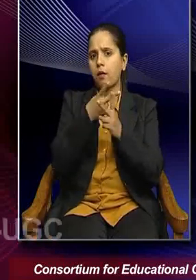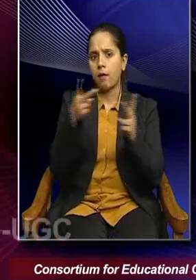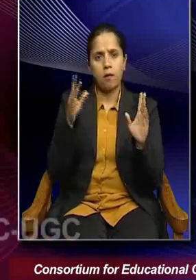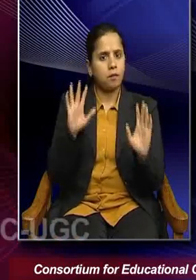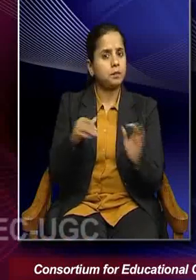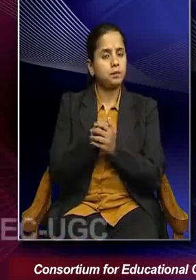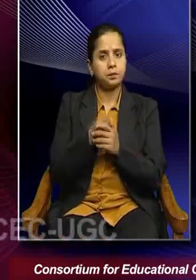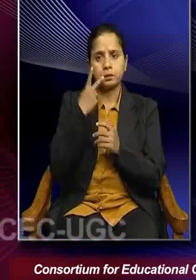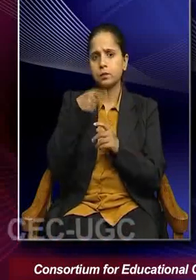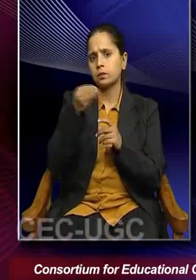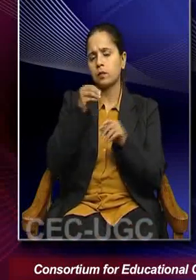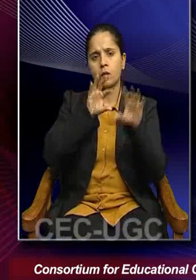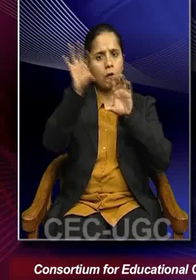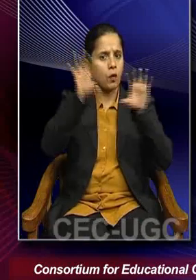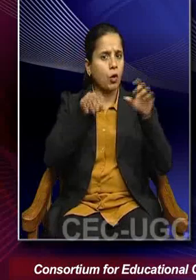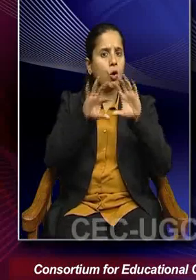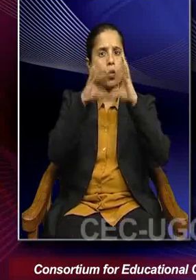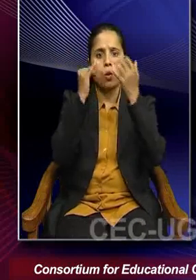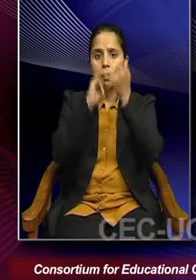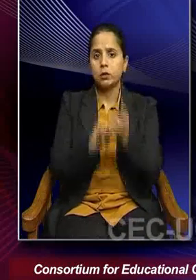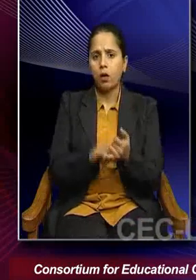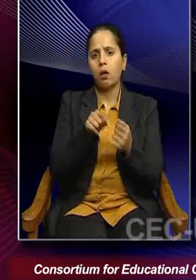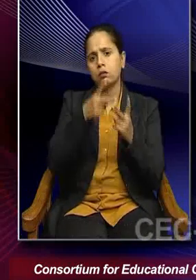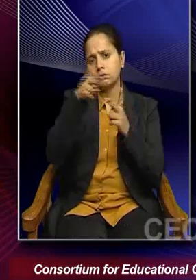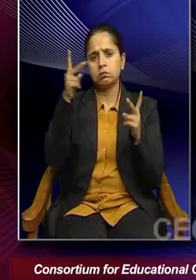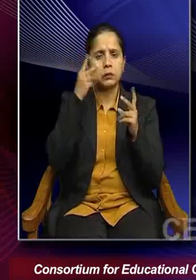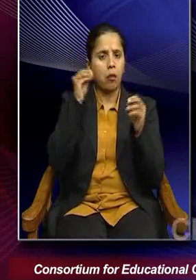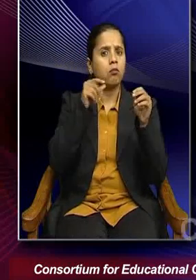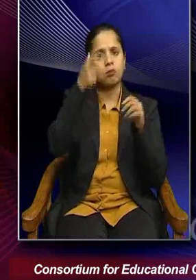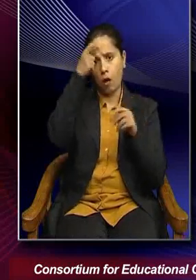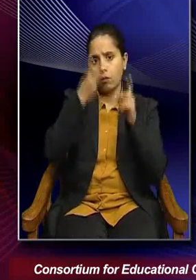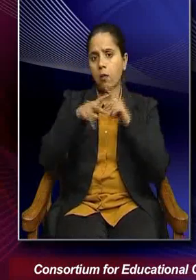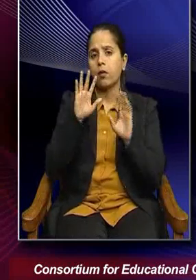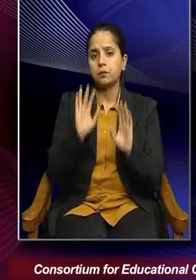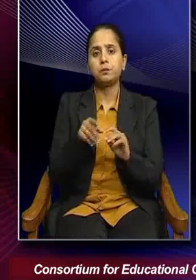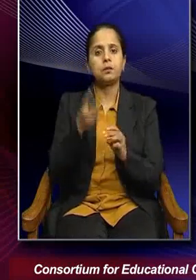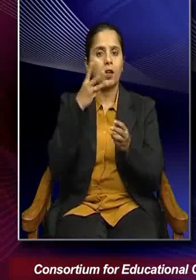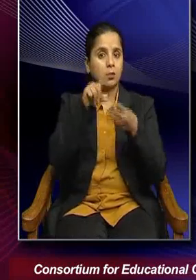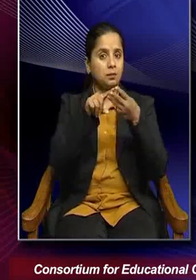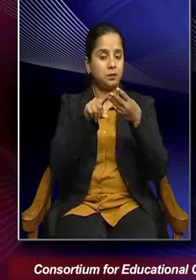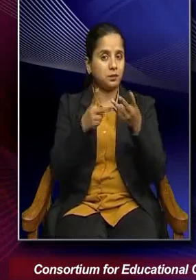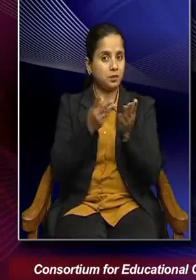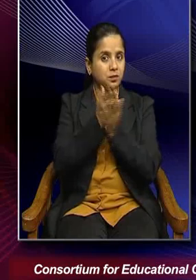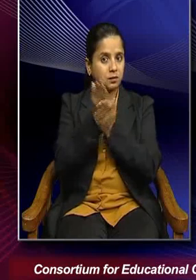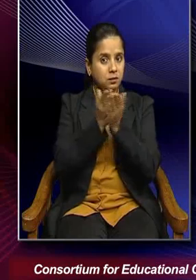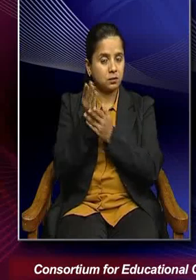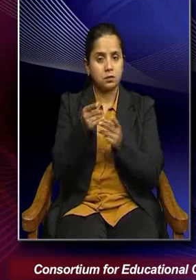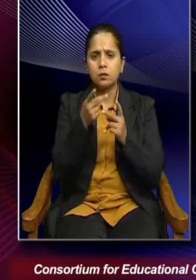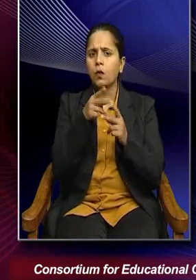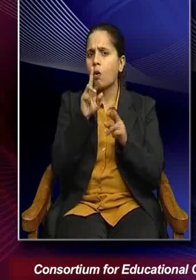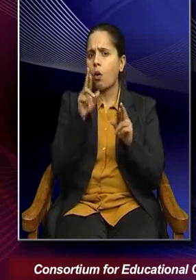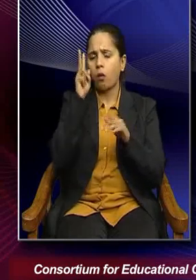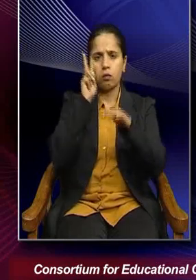disproportionately the global south nations. So, with these three different scenarios, you know, there is a projection that